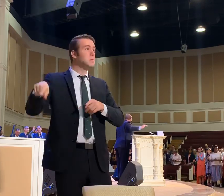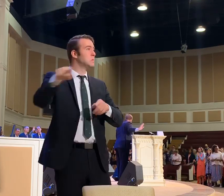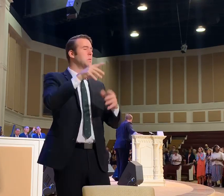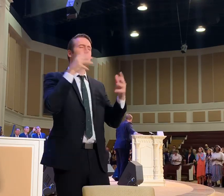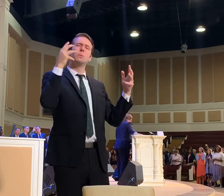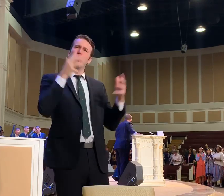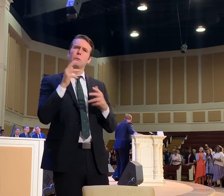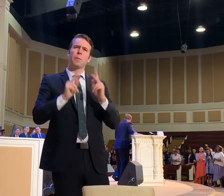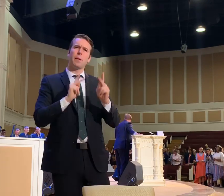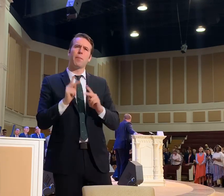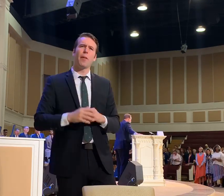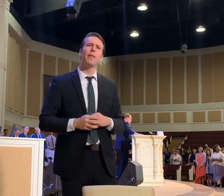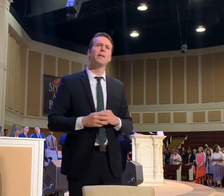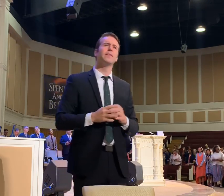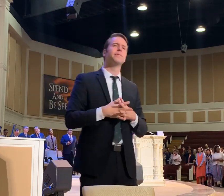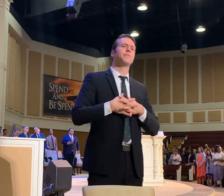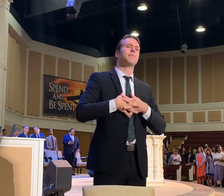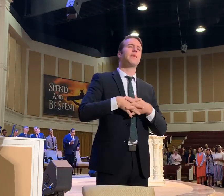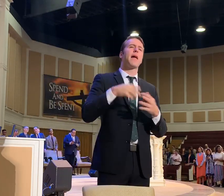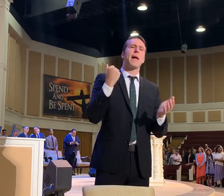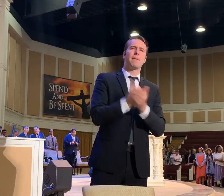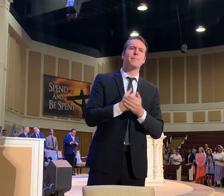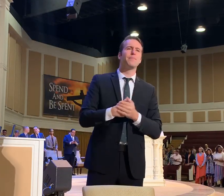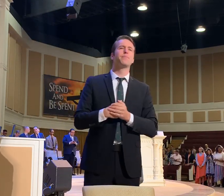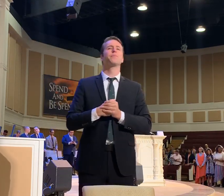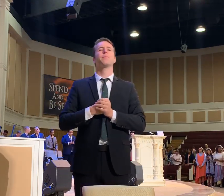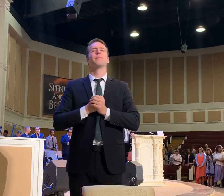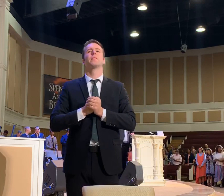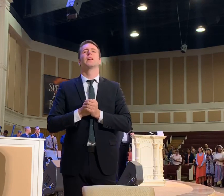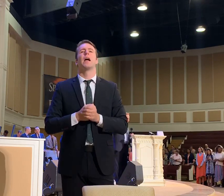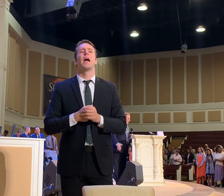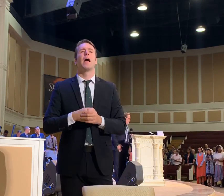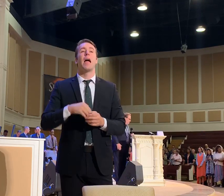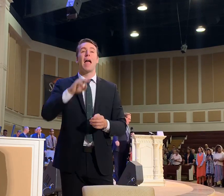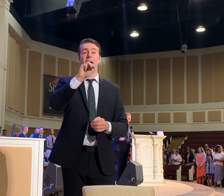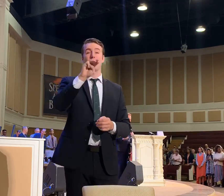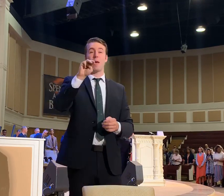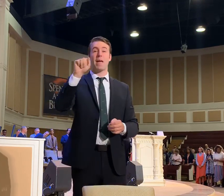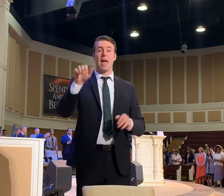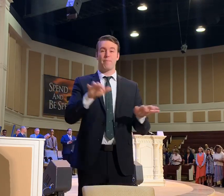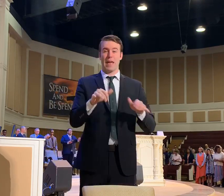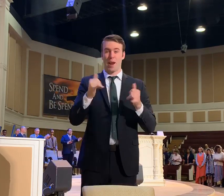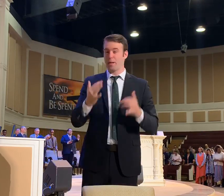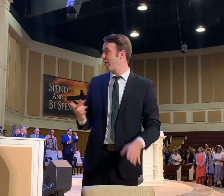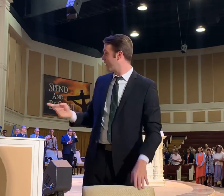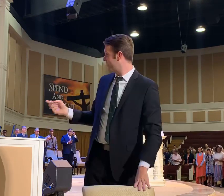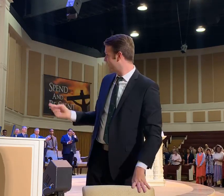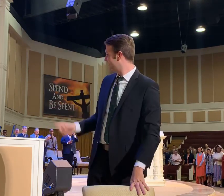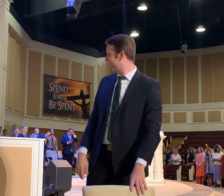people. Alright. And an MMA piano player.